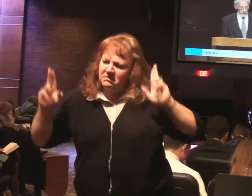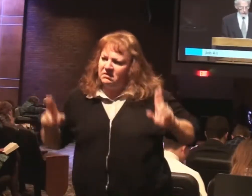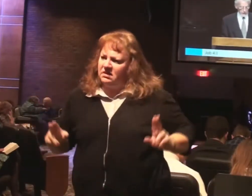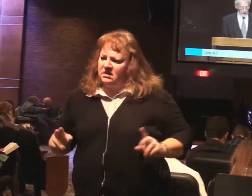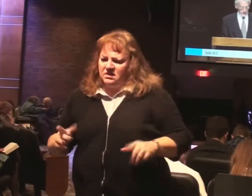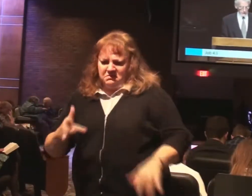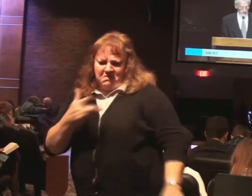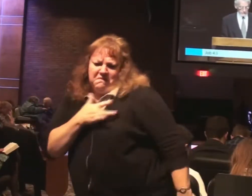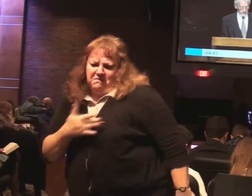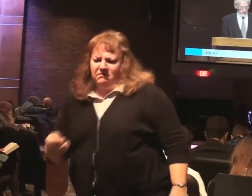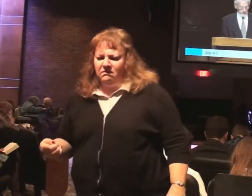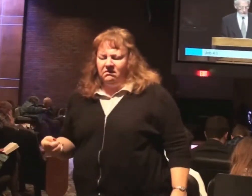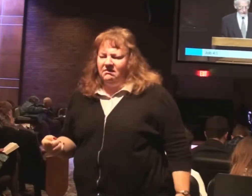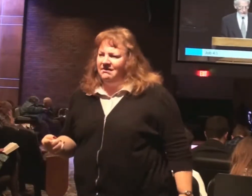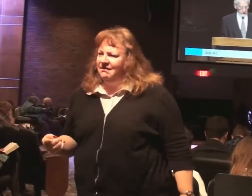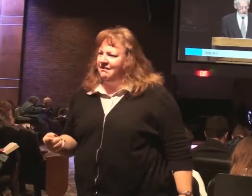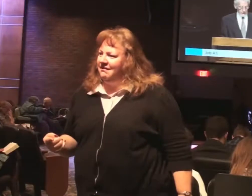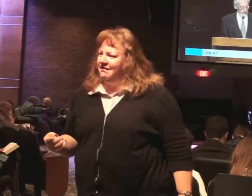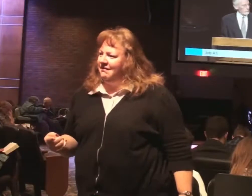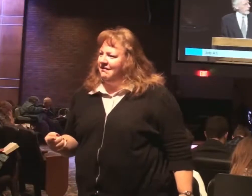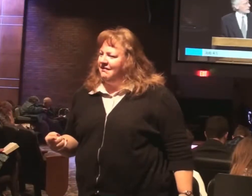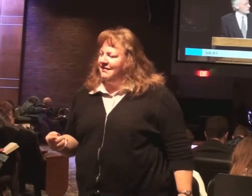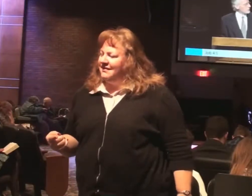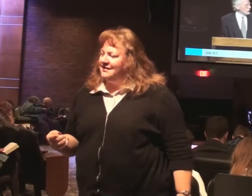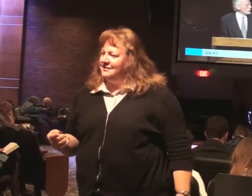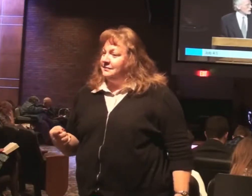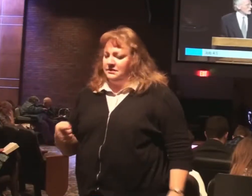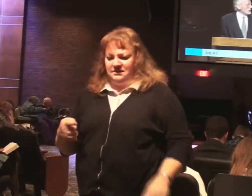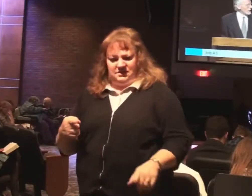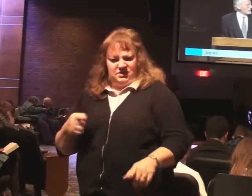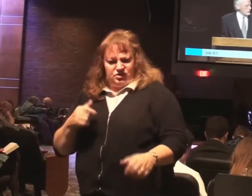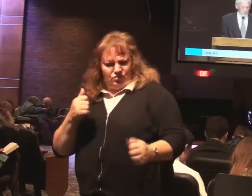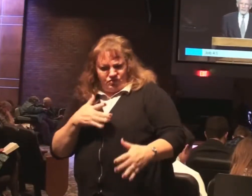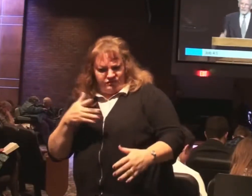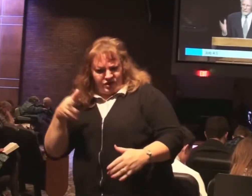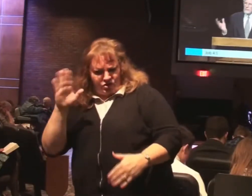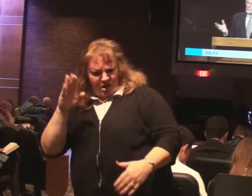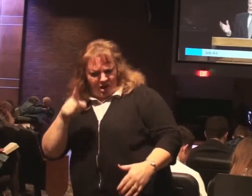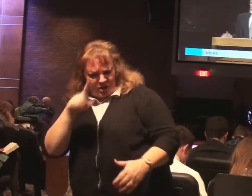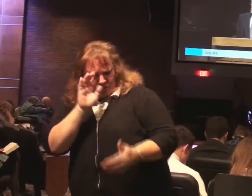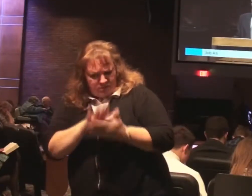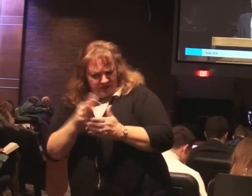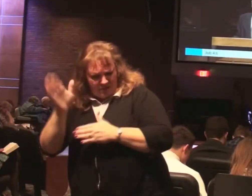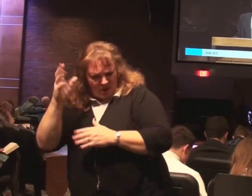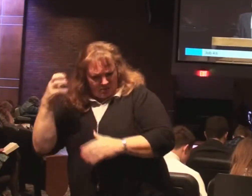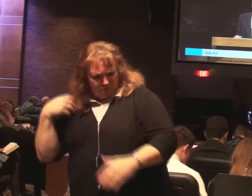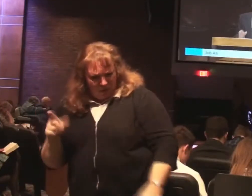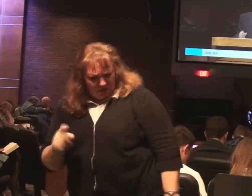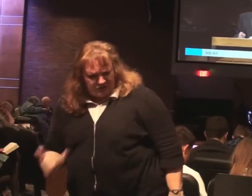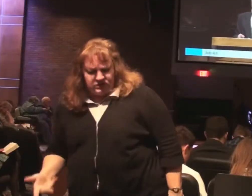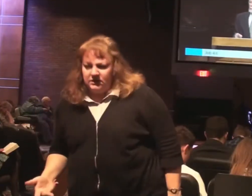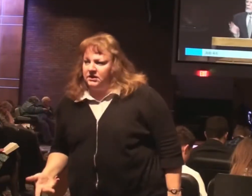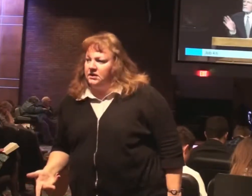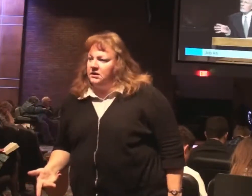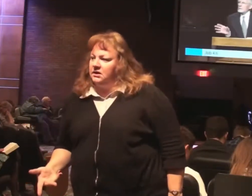dismayed. And he reminds him. Don't you fear God? Don't you believe he's in charge? But the reference